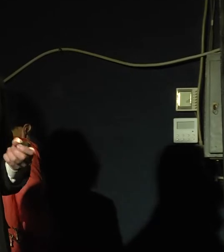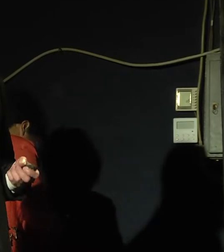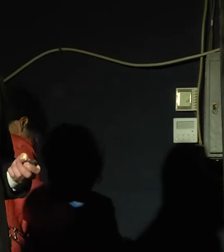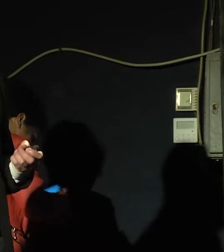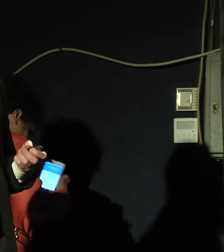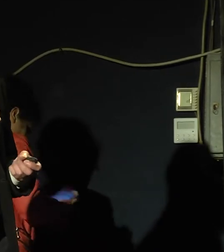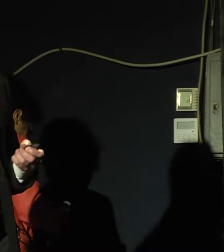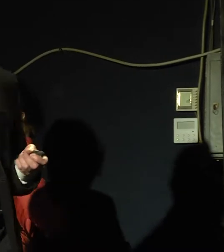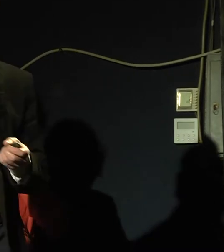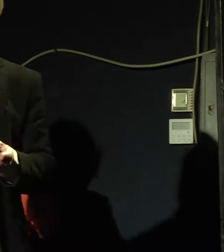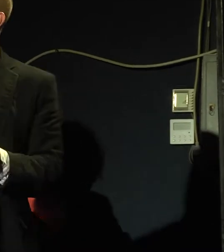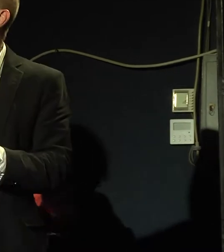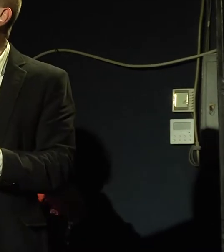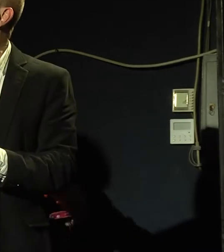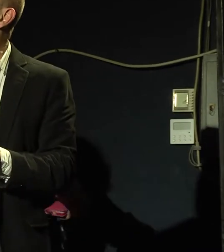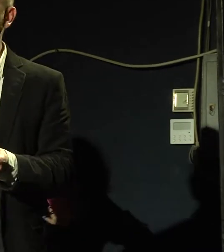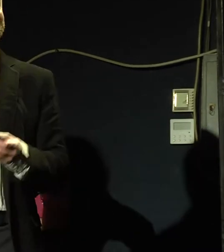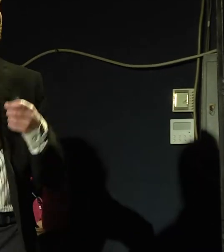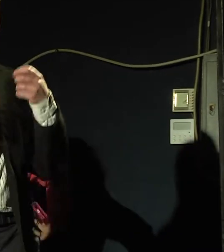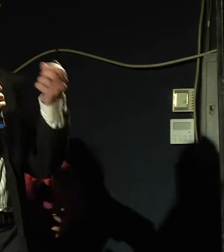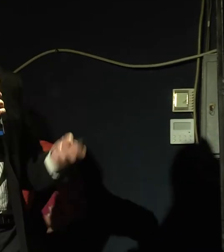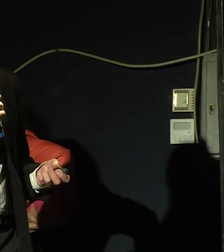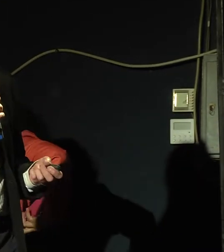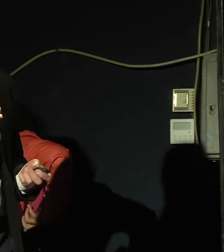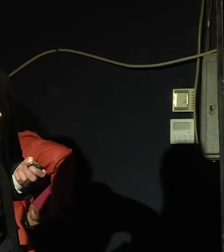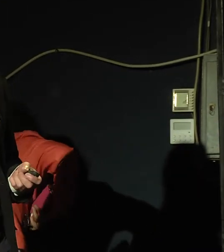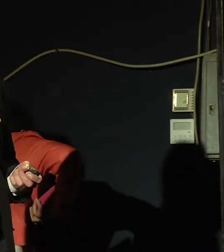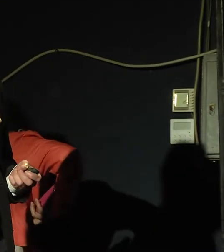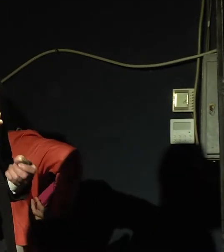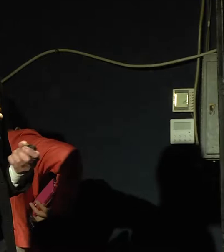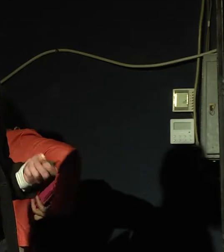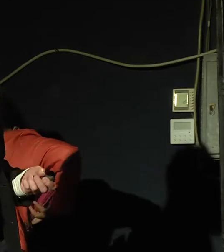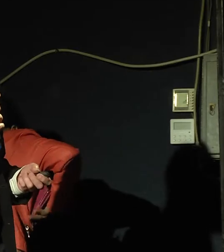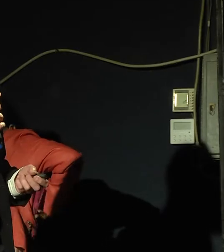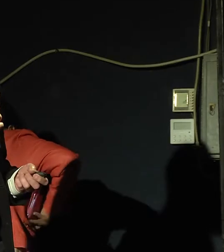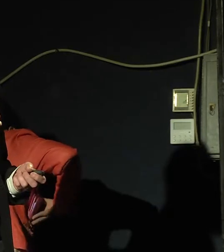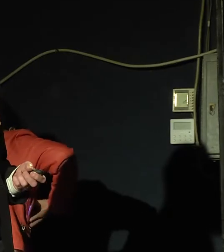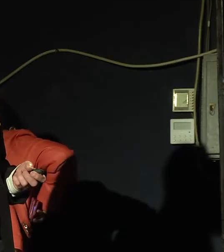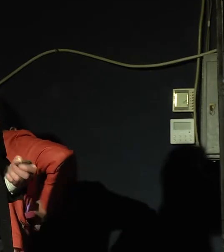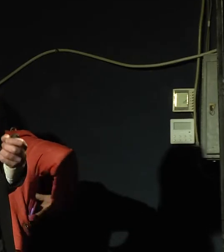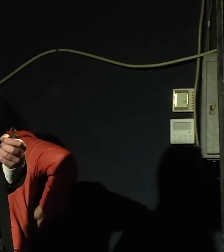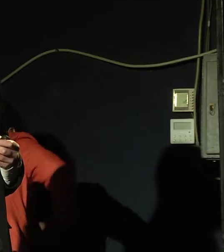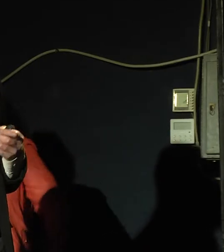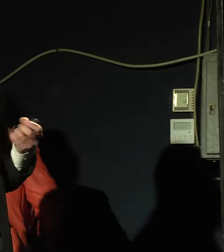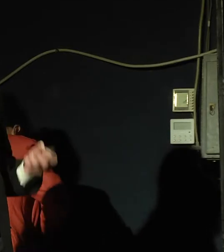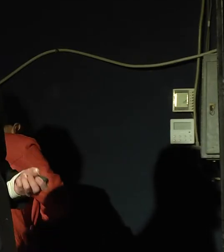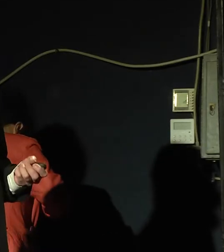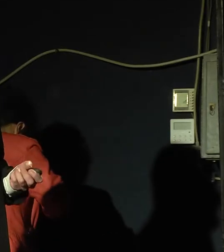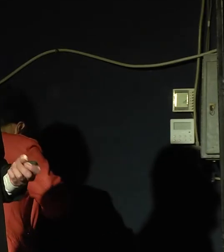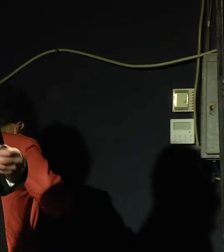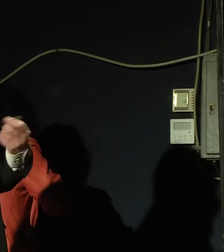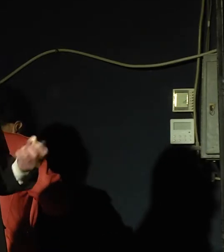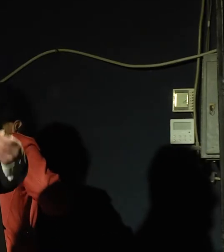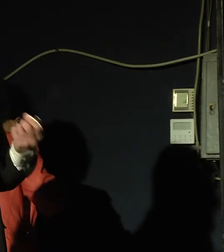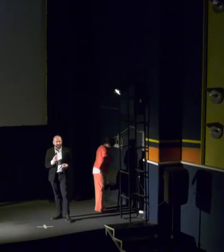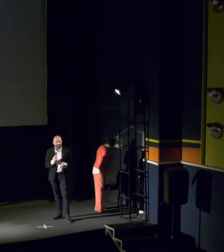counter-offensive that we're seeing in Europe now. Now, what does that